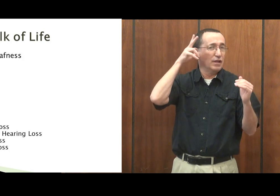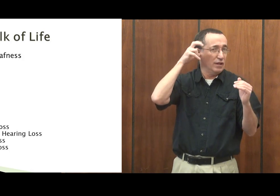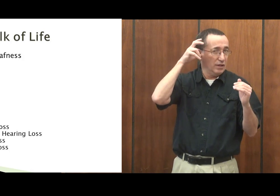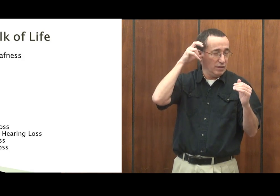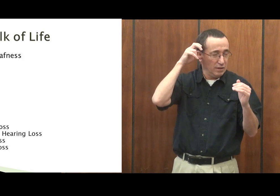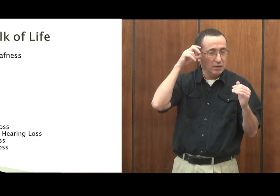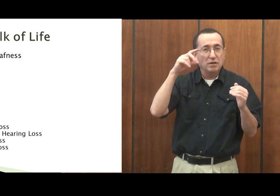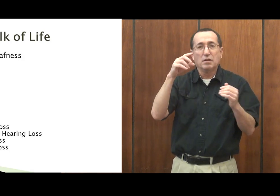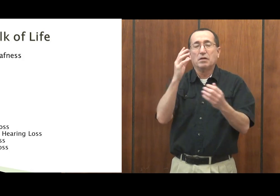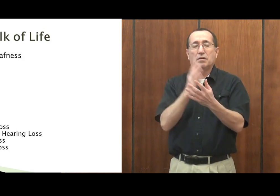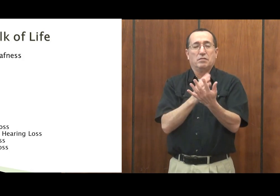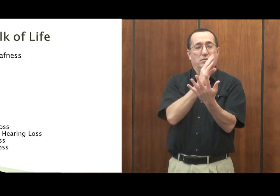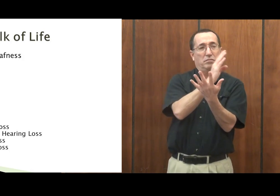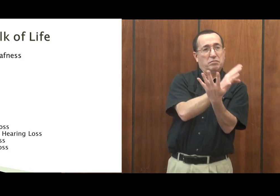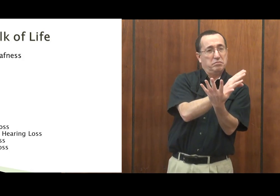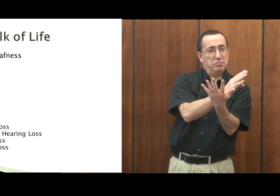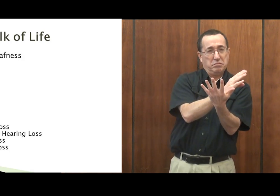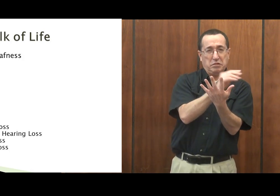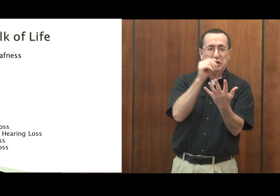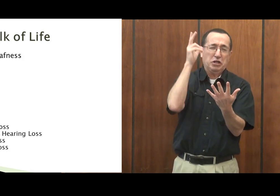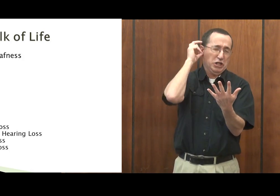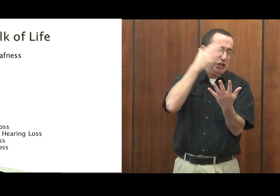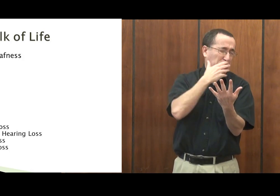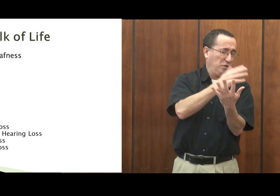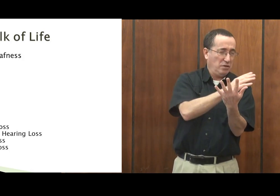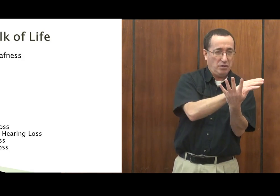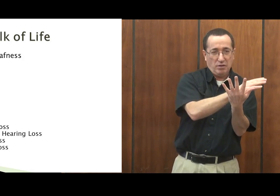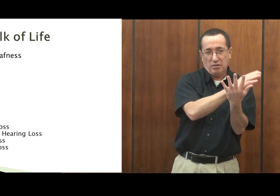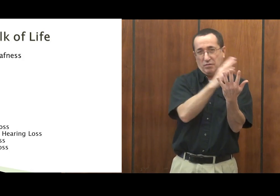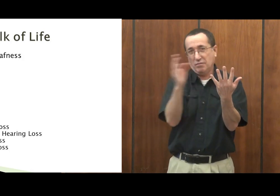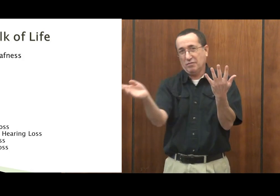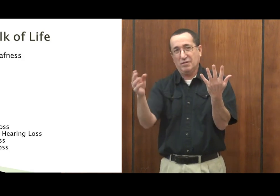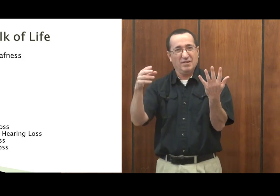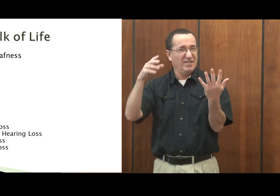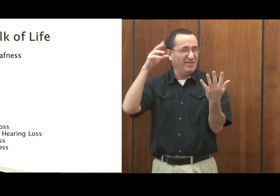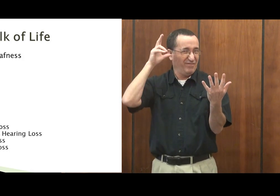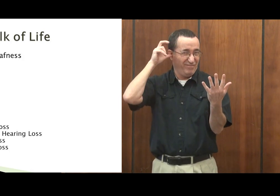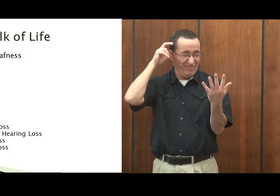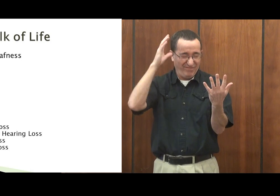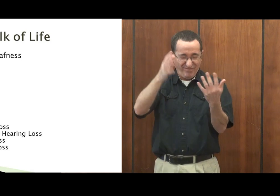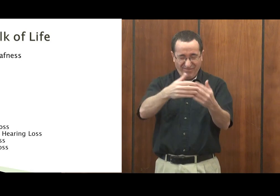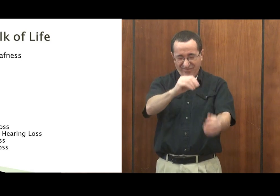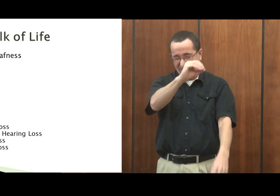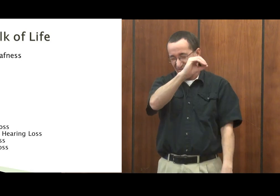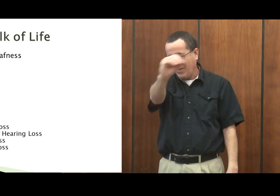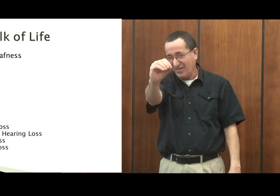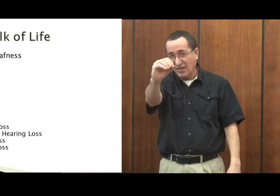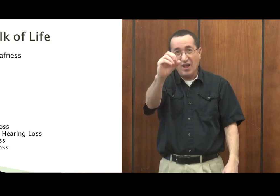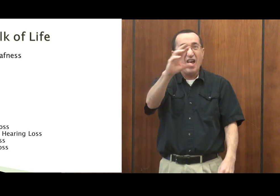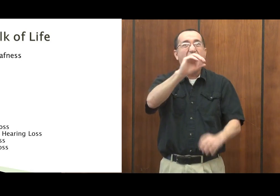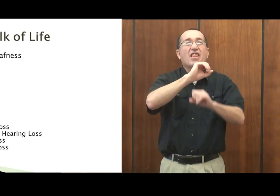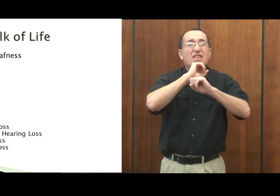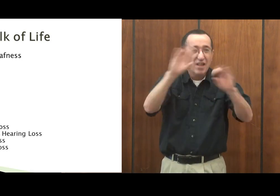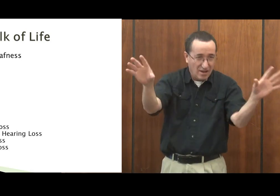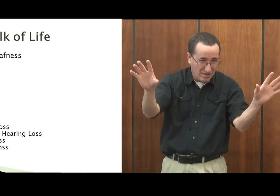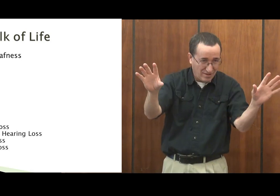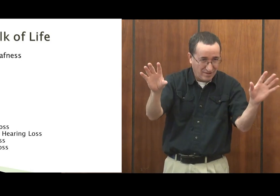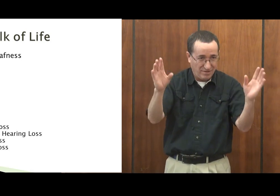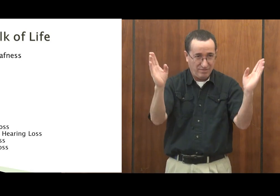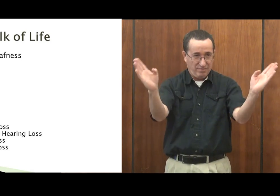Levels of hearing. There are different where someone can hear perfectly until someone can hear nothing. Again, there's a